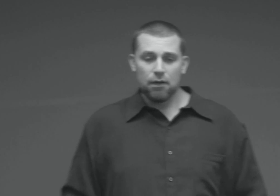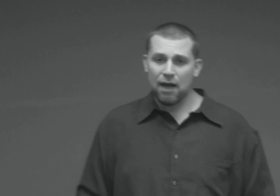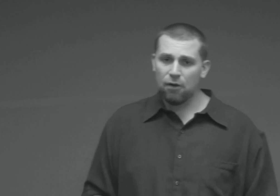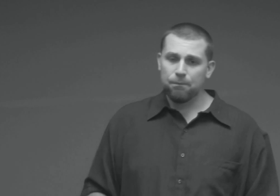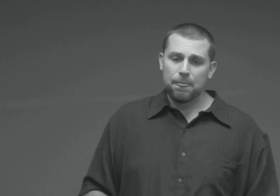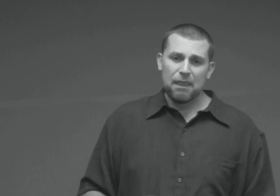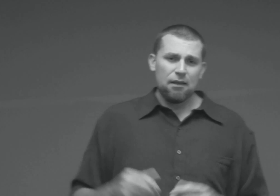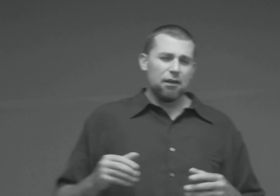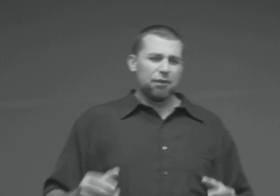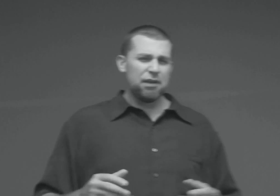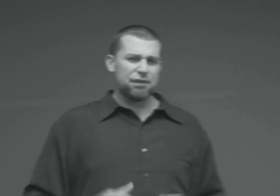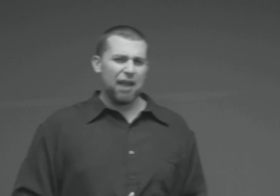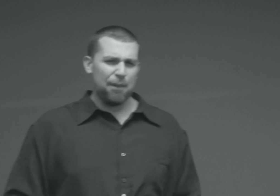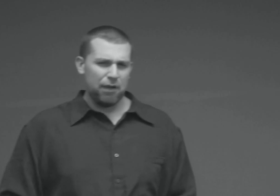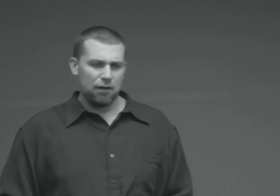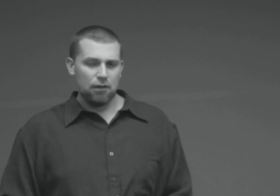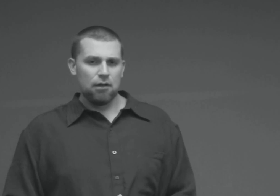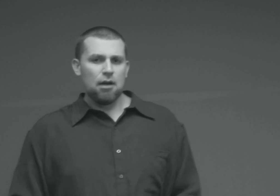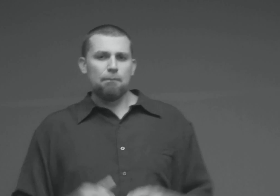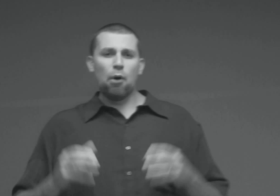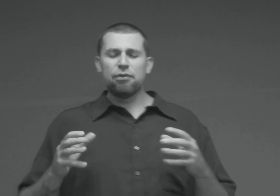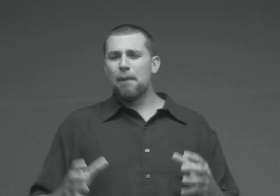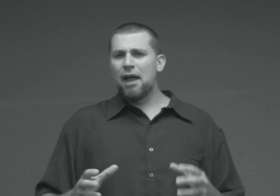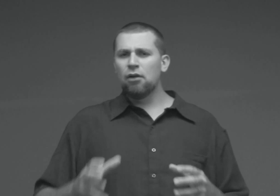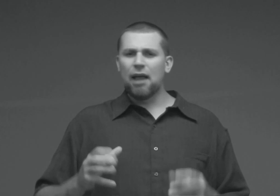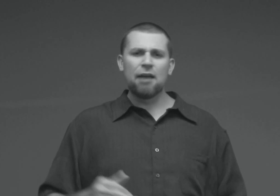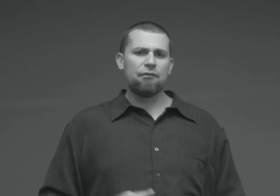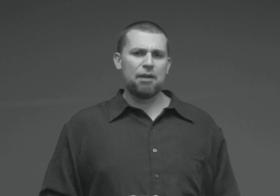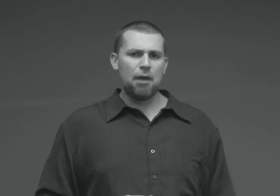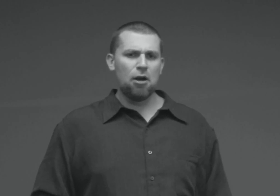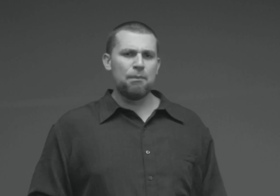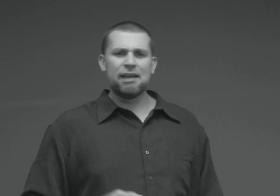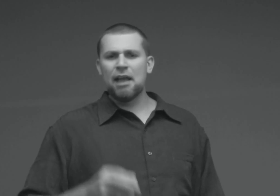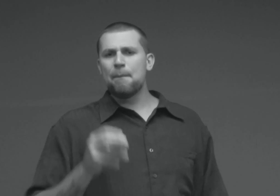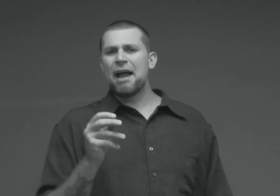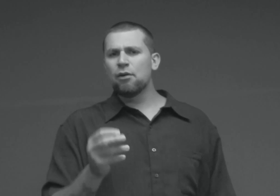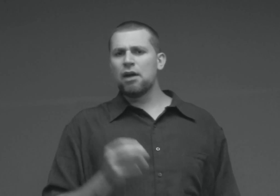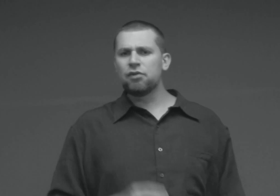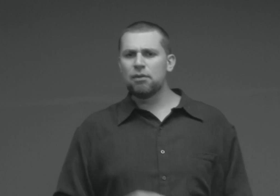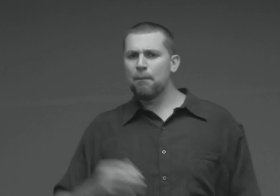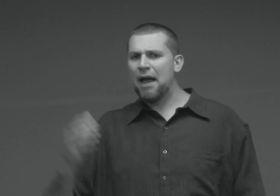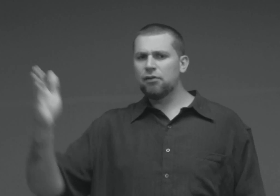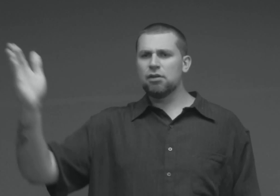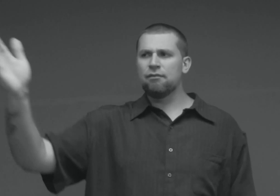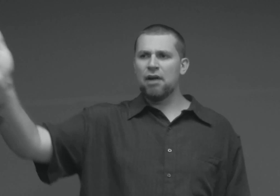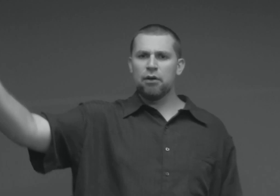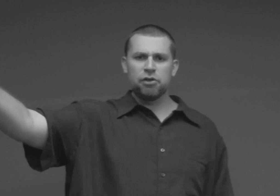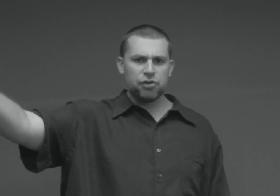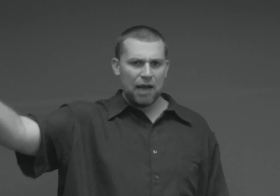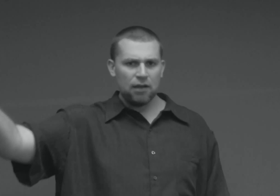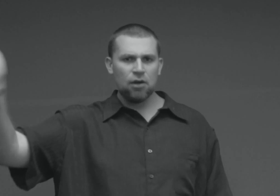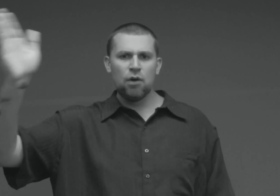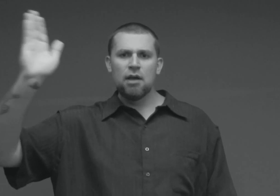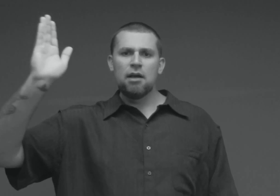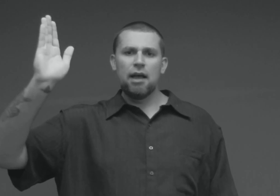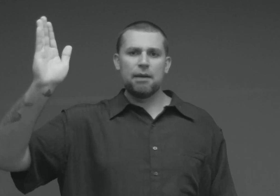Now, these salmon, both male and female, begin a migration back to the very shallow and